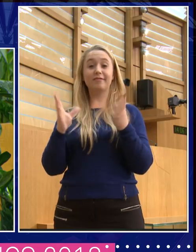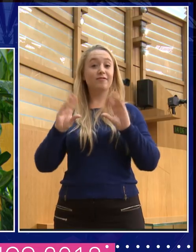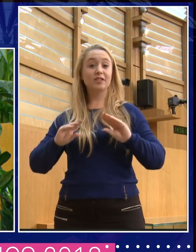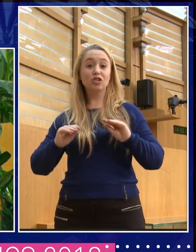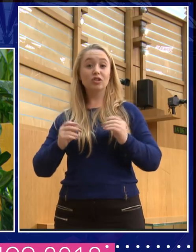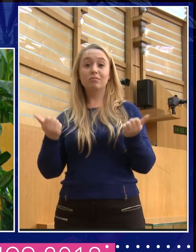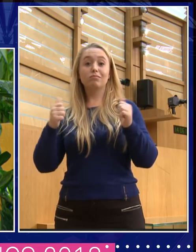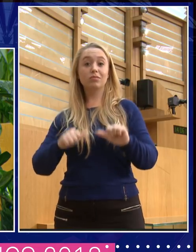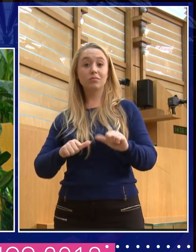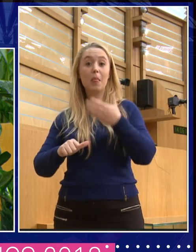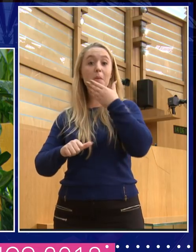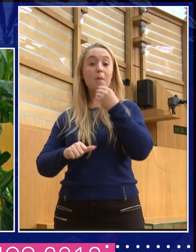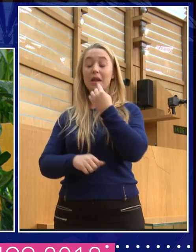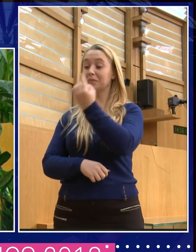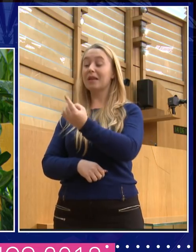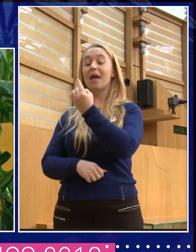now got a job. All is the right. Phew.